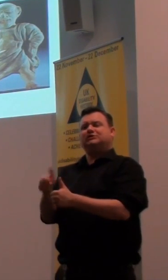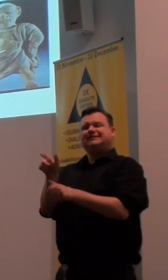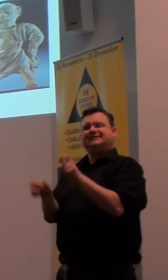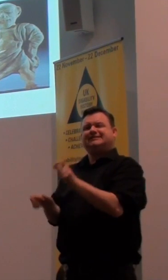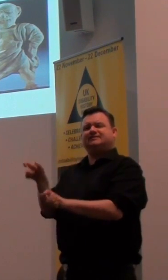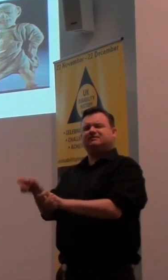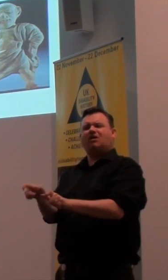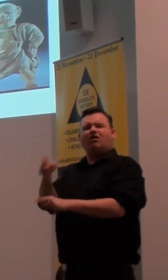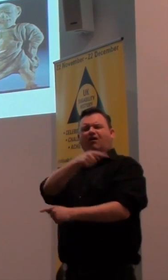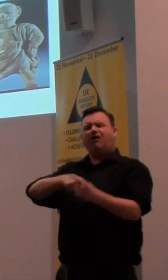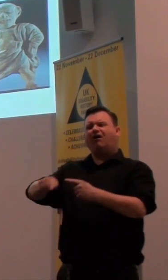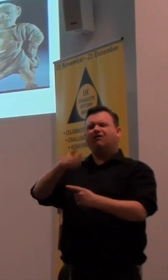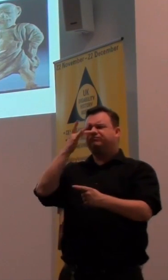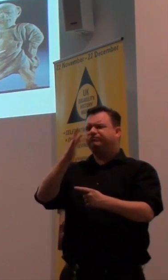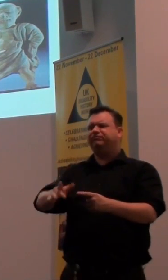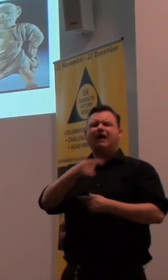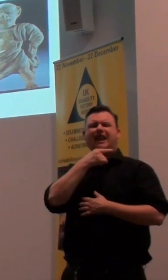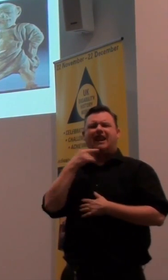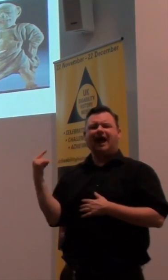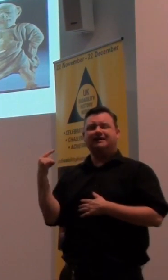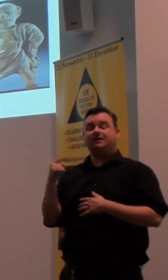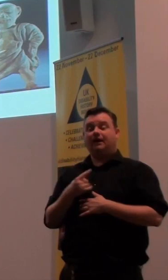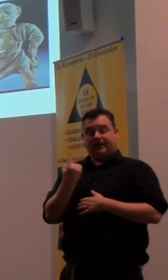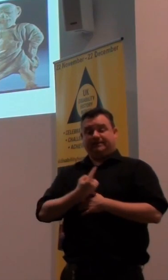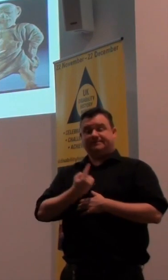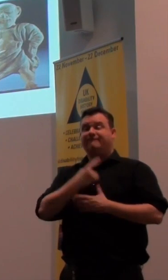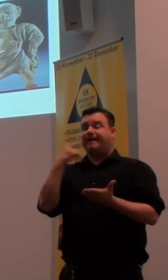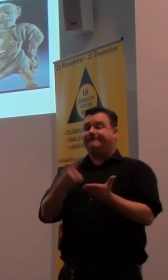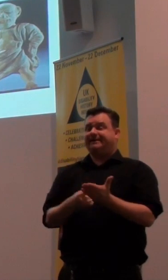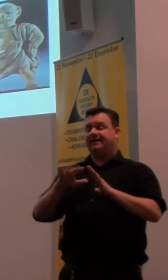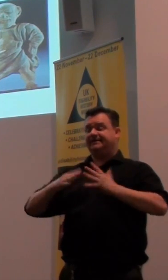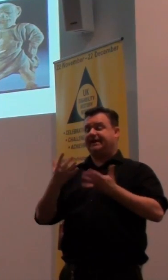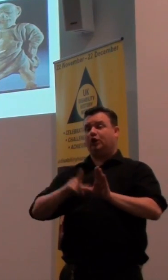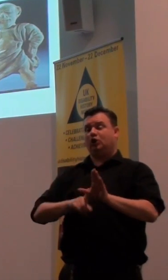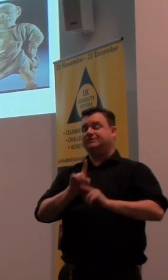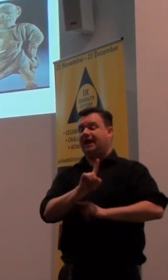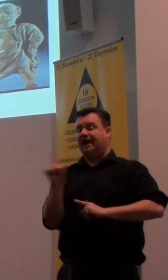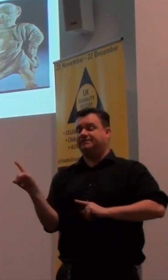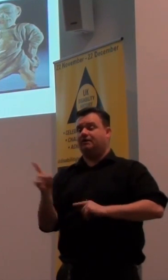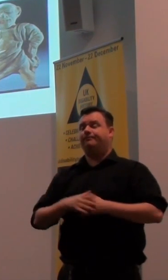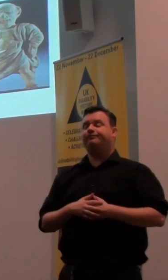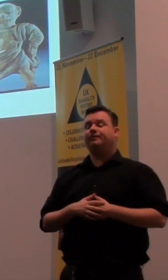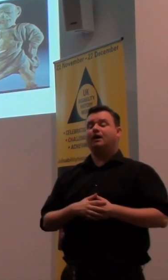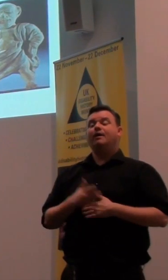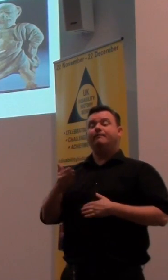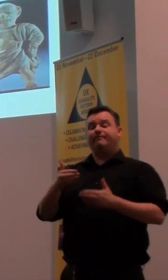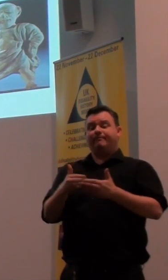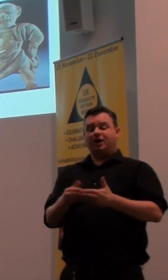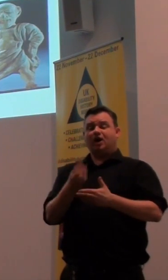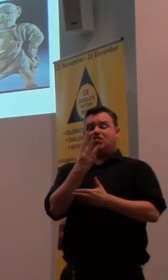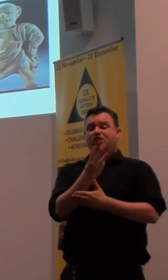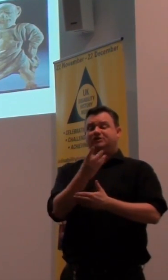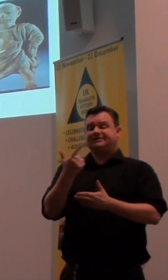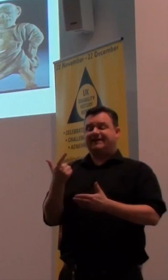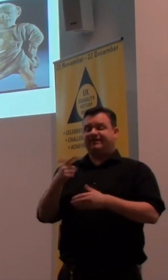and lies, and actually he said it himself ten years after. But by the time he'd said that, 37 states in the United